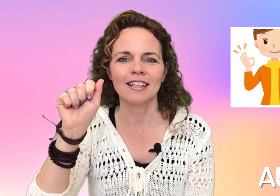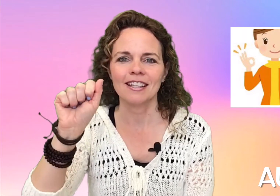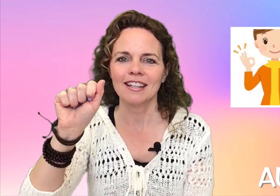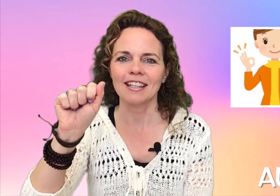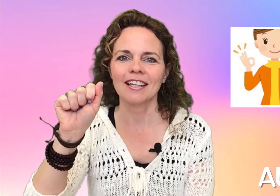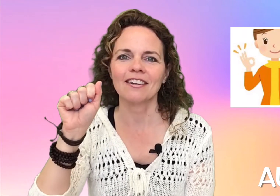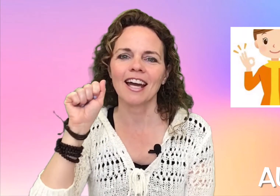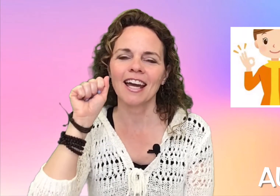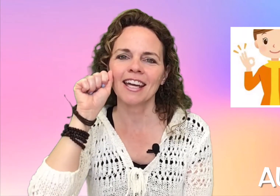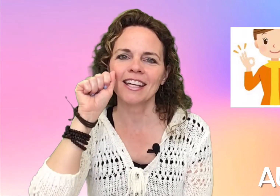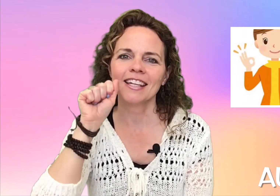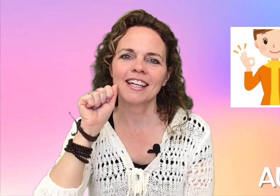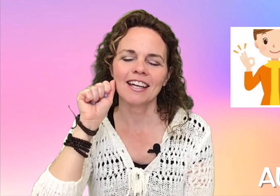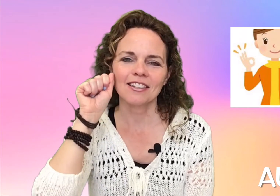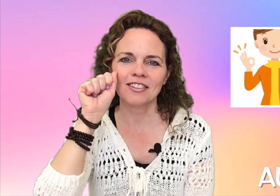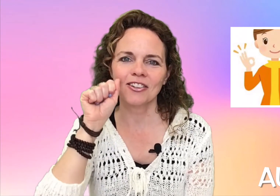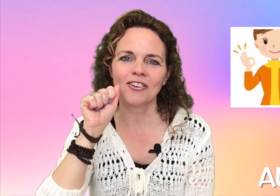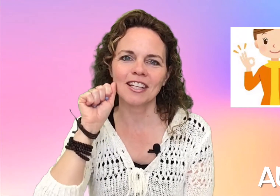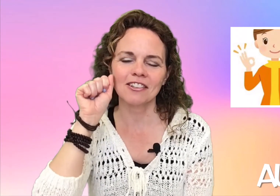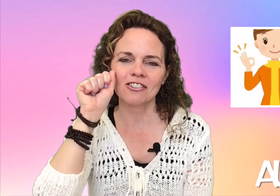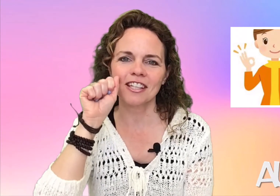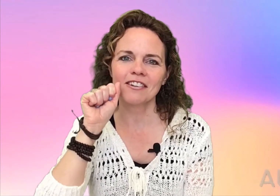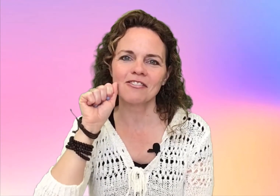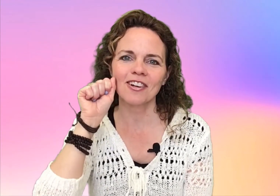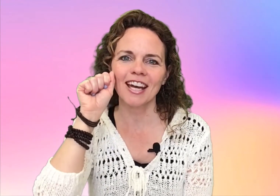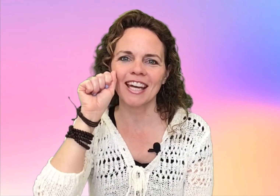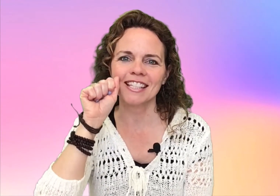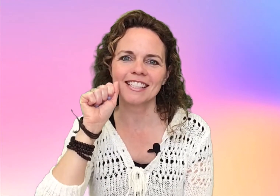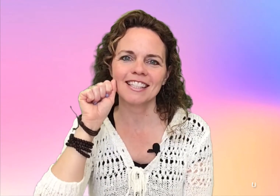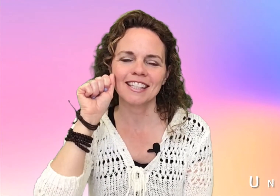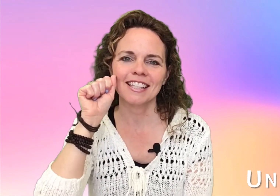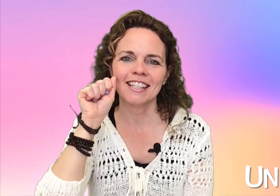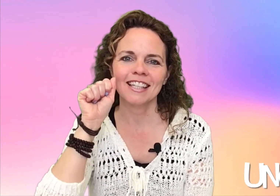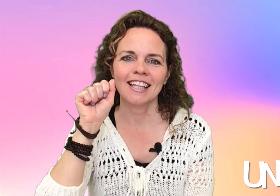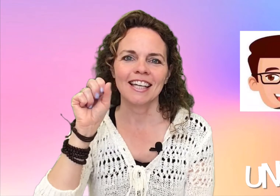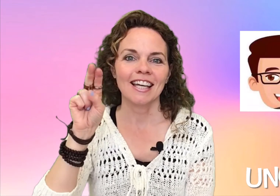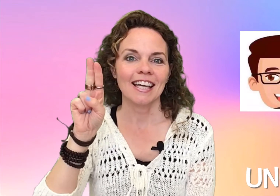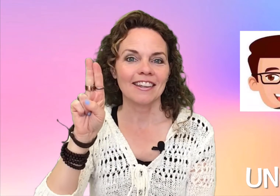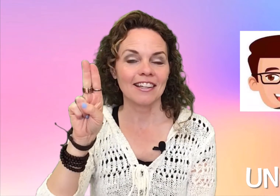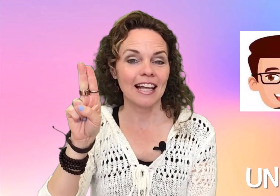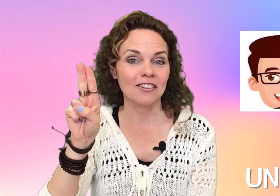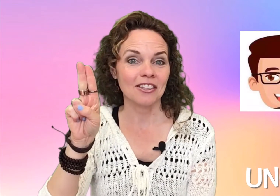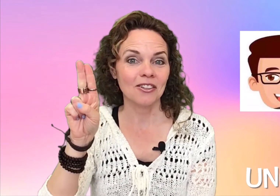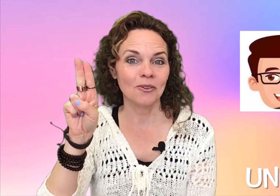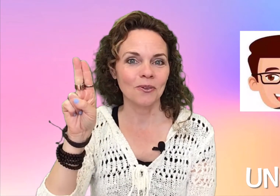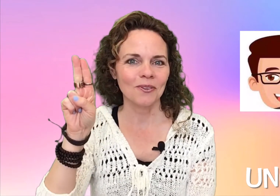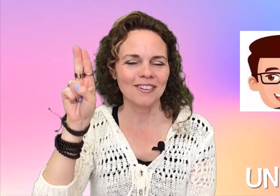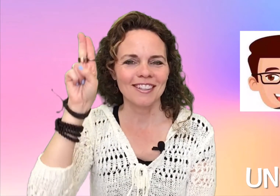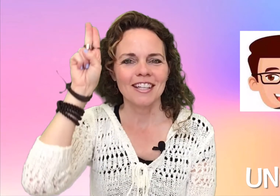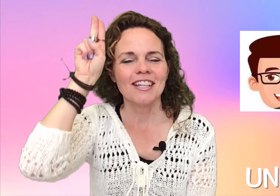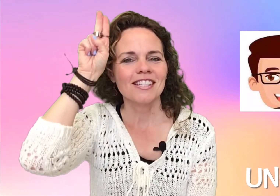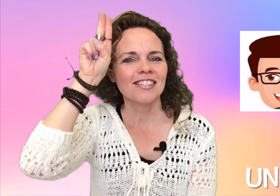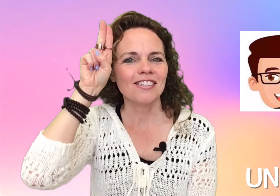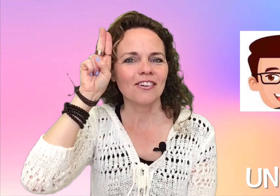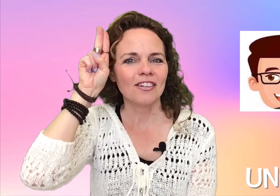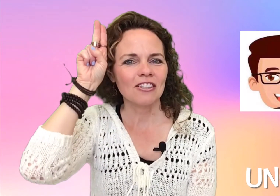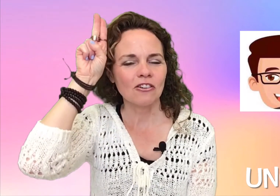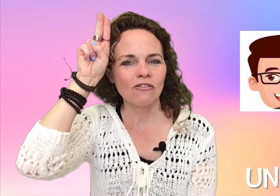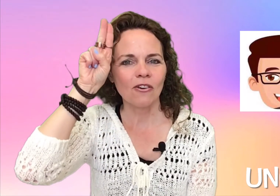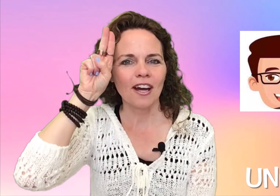The letter A circled at your cheek for aunt. The letter U circled at your forehead